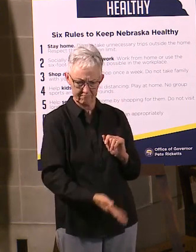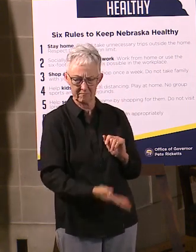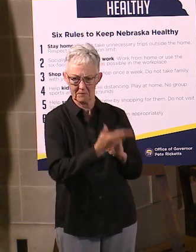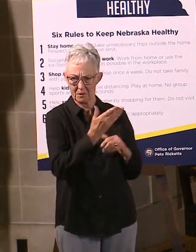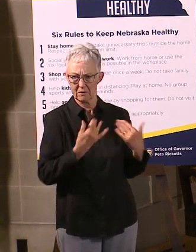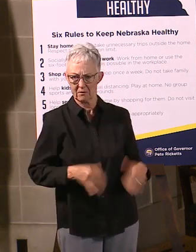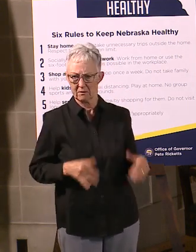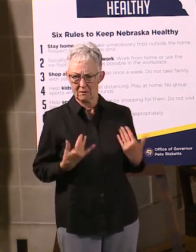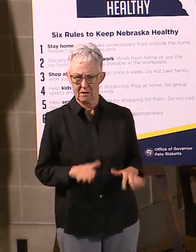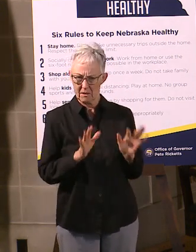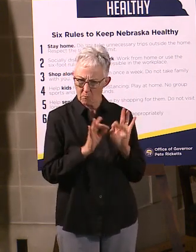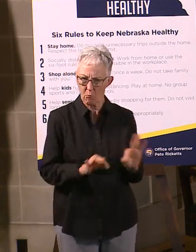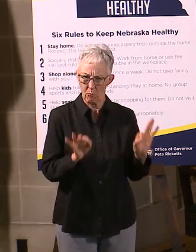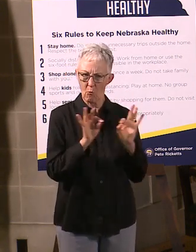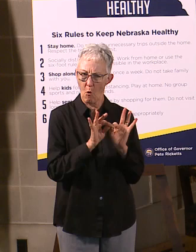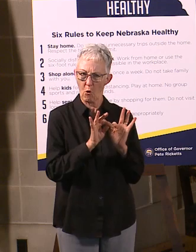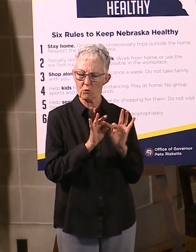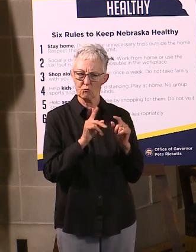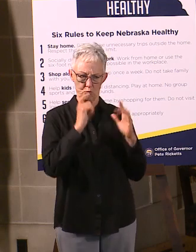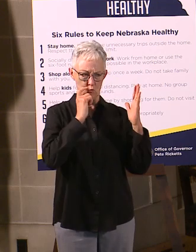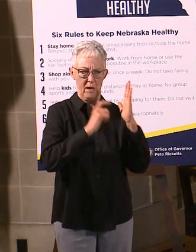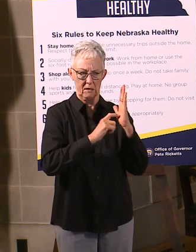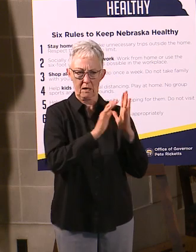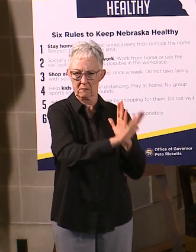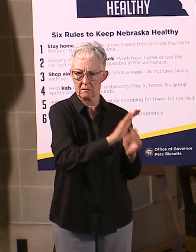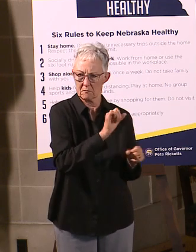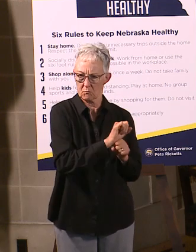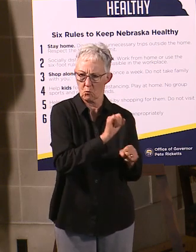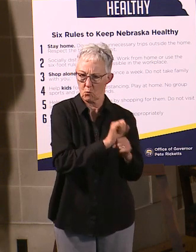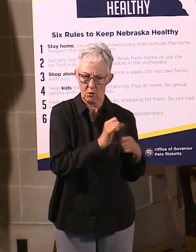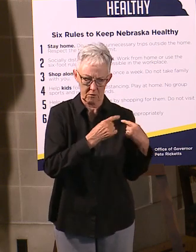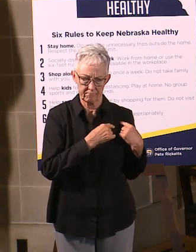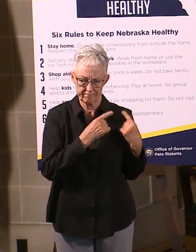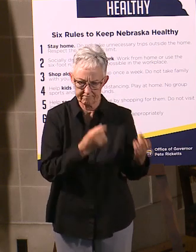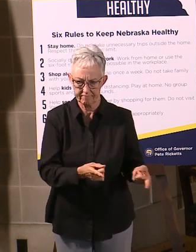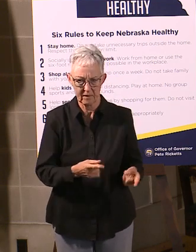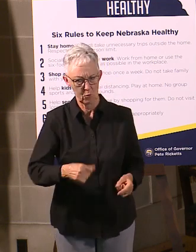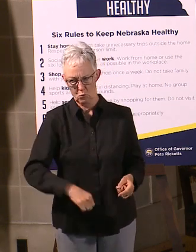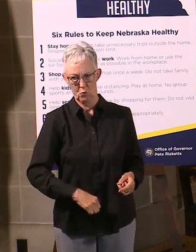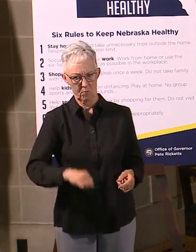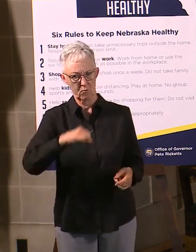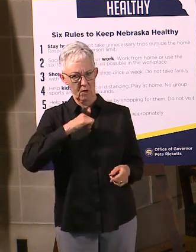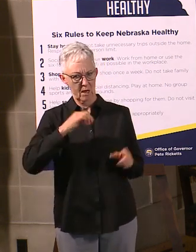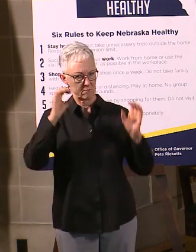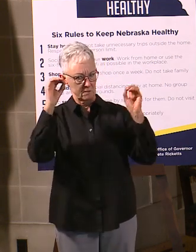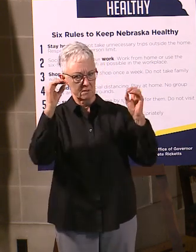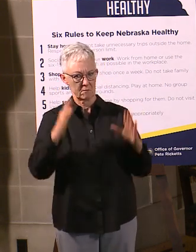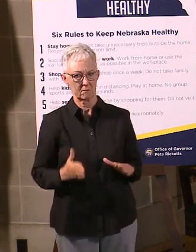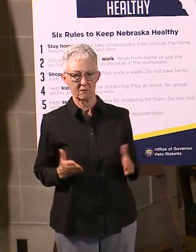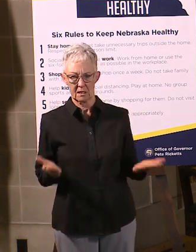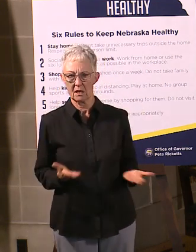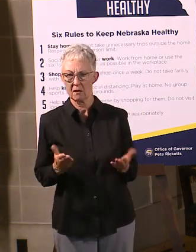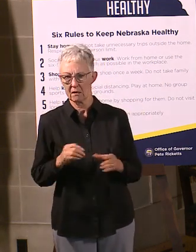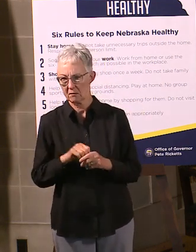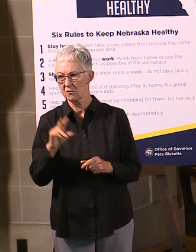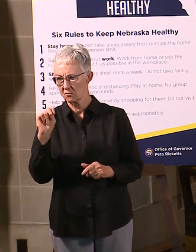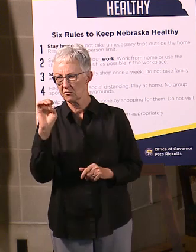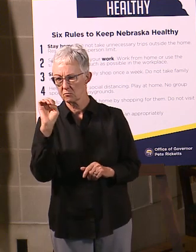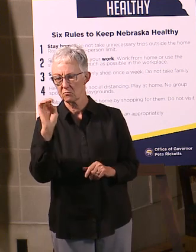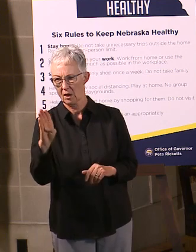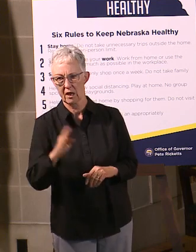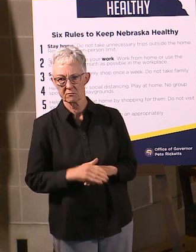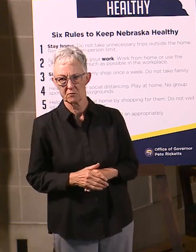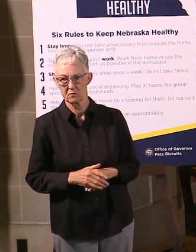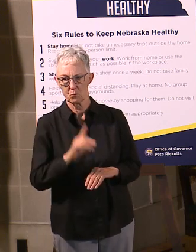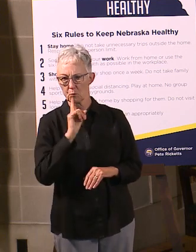all over the nation. And we're really always proud of the teachers across Nebraska. And really in this moment, it's been a